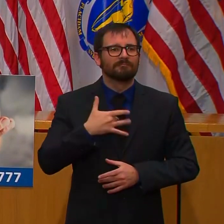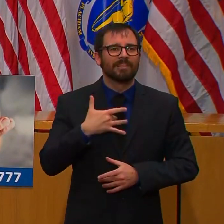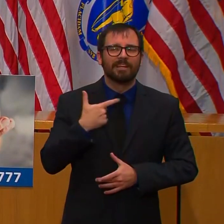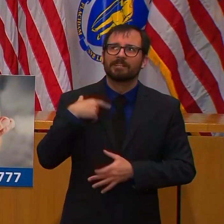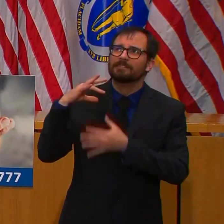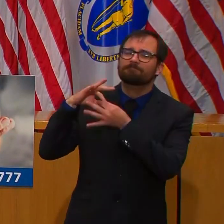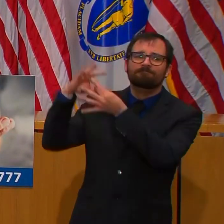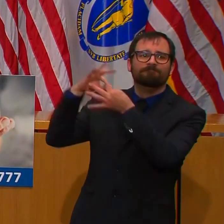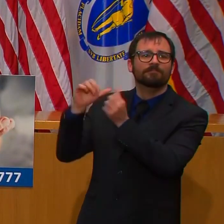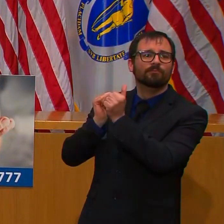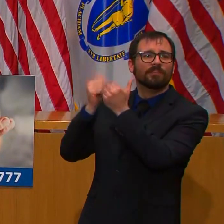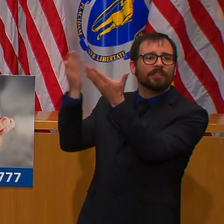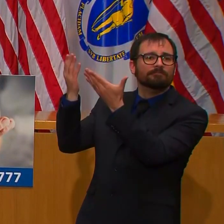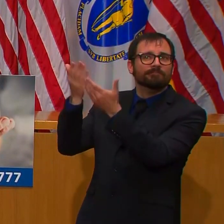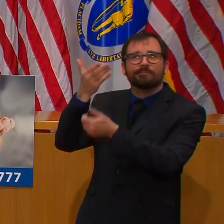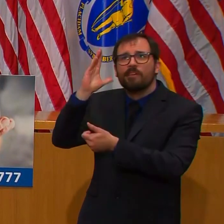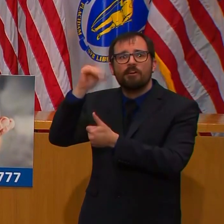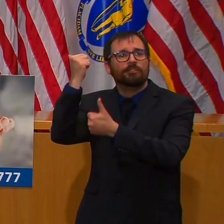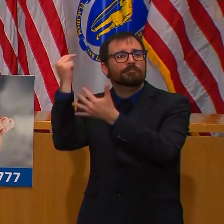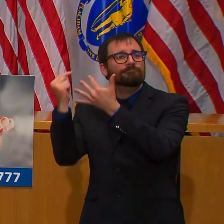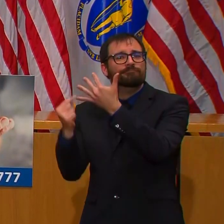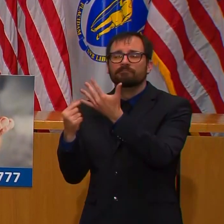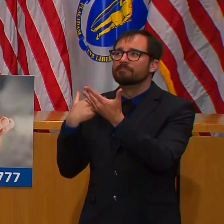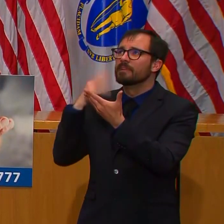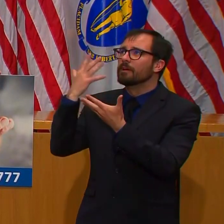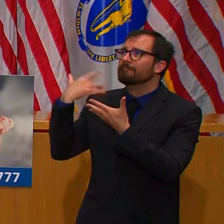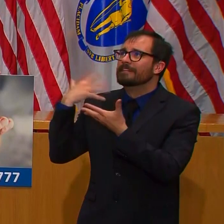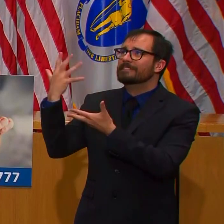precious time spent with family and friends.